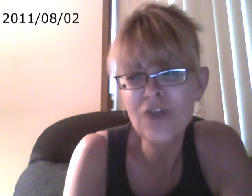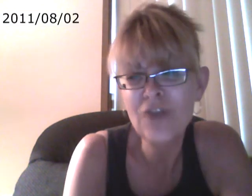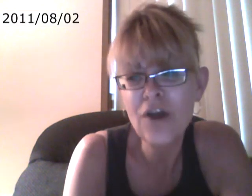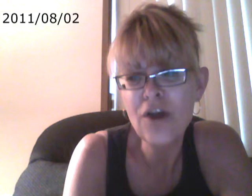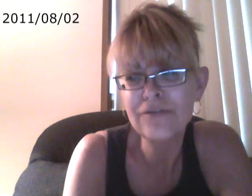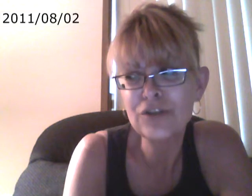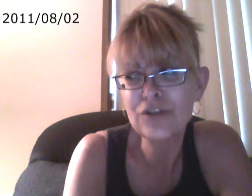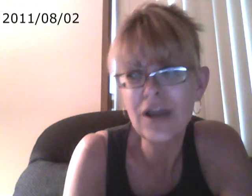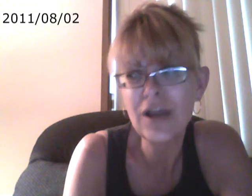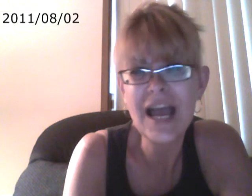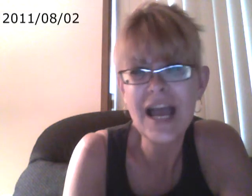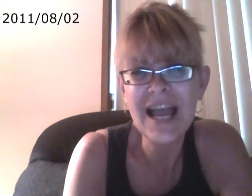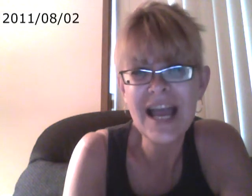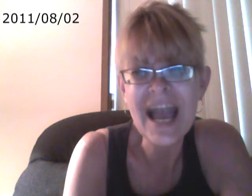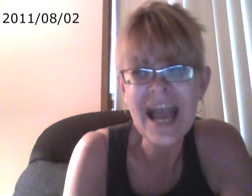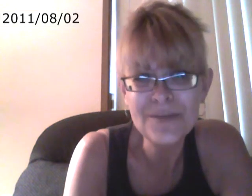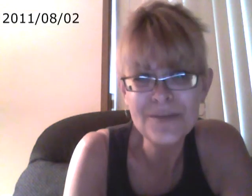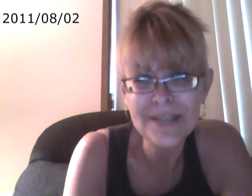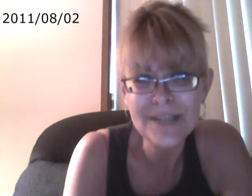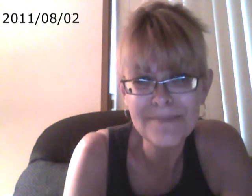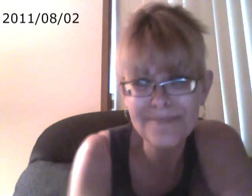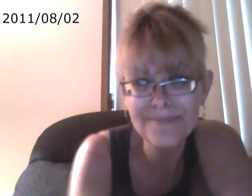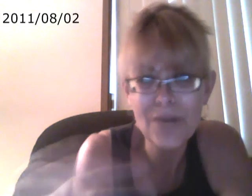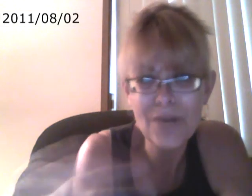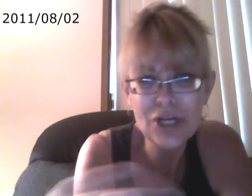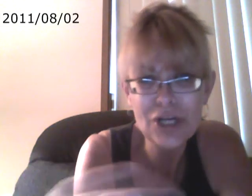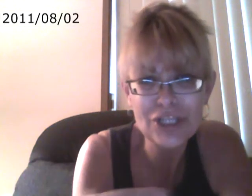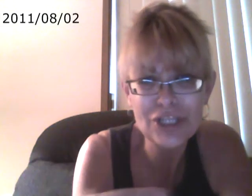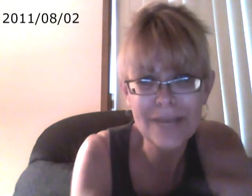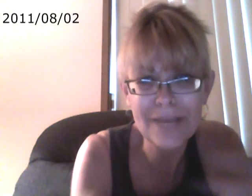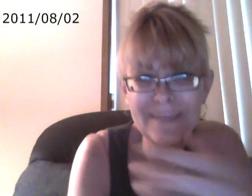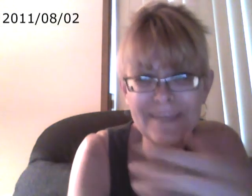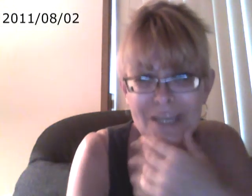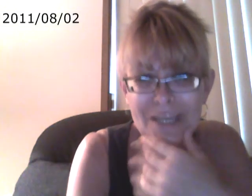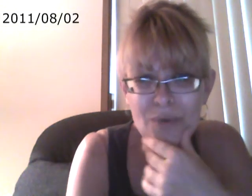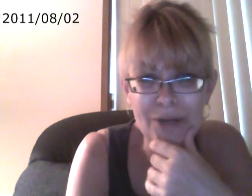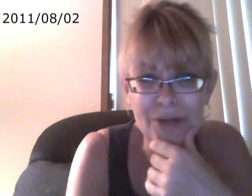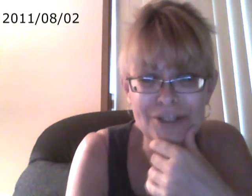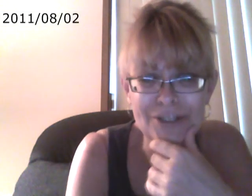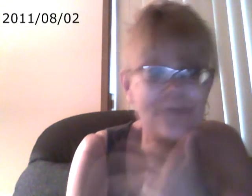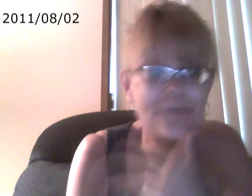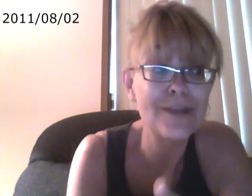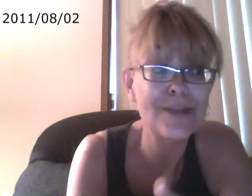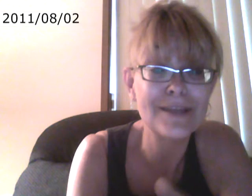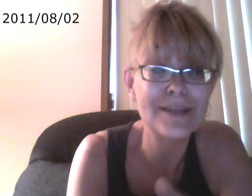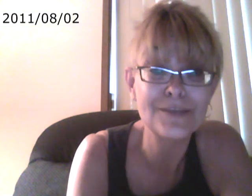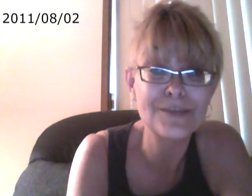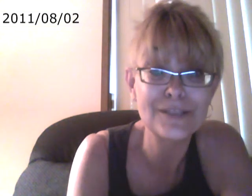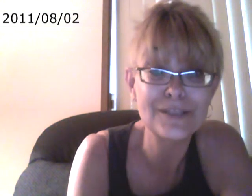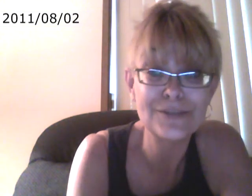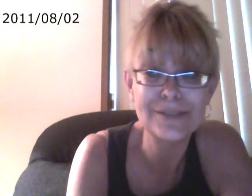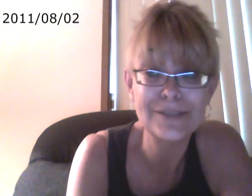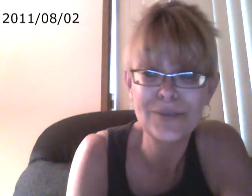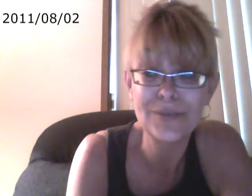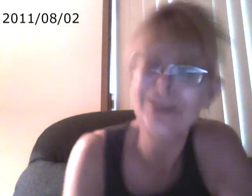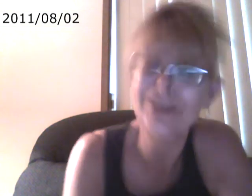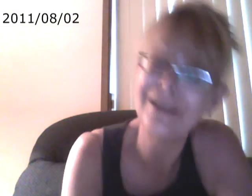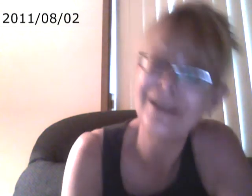offered a hundred percent partnership, equal partnership for anybody that's willing to do a little bit of work. Now, this